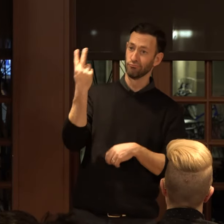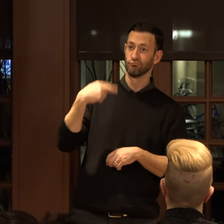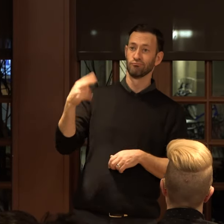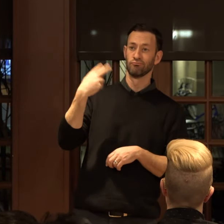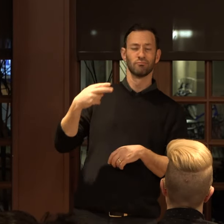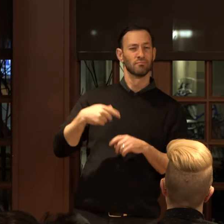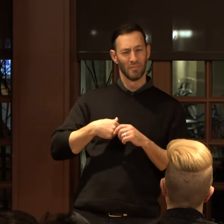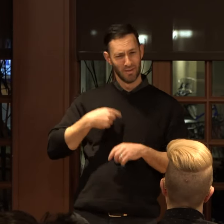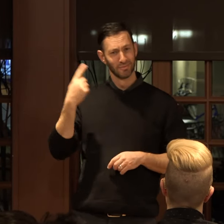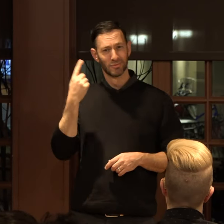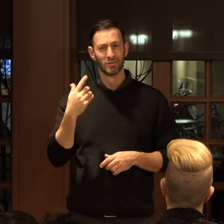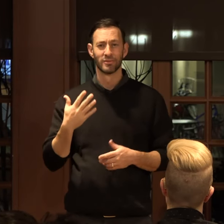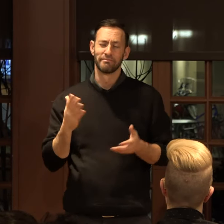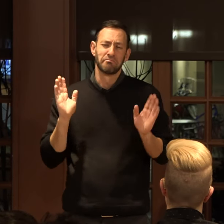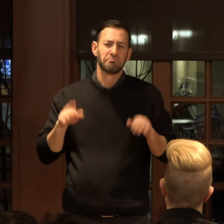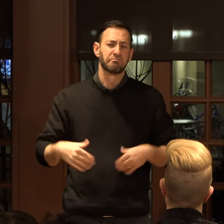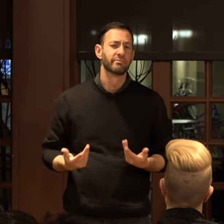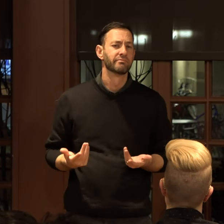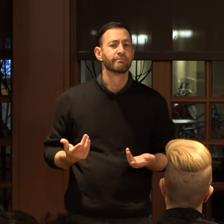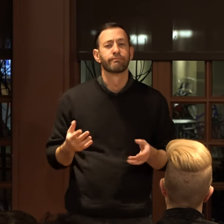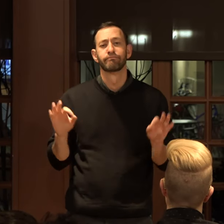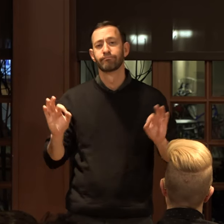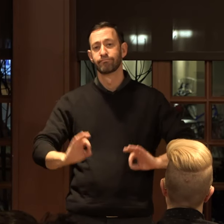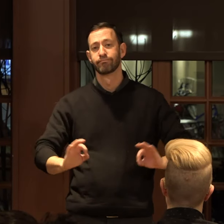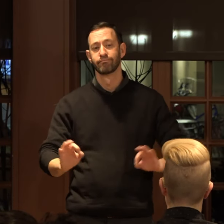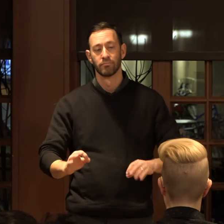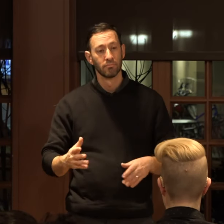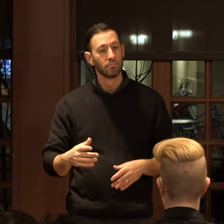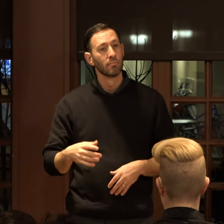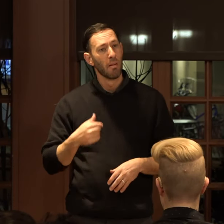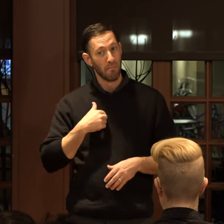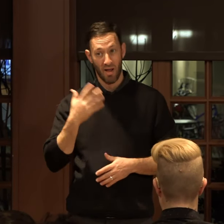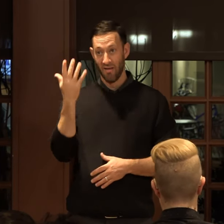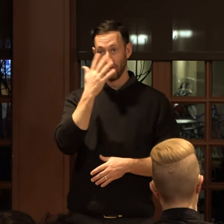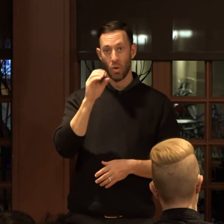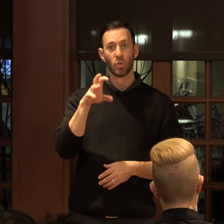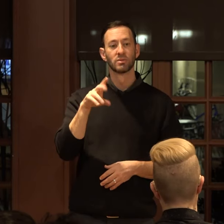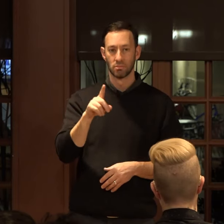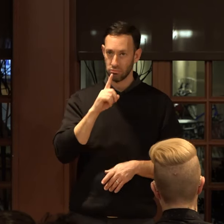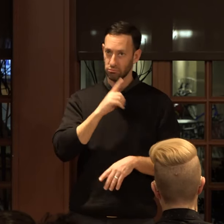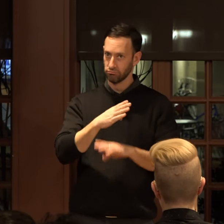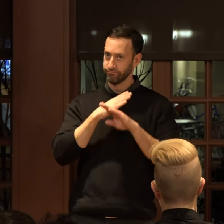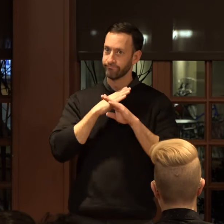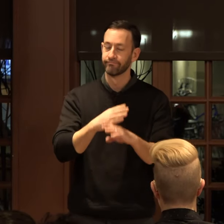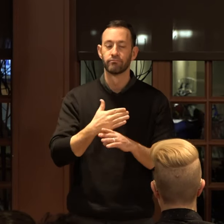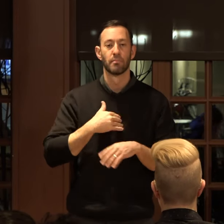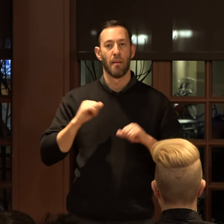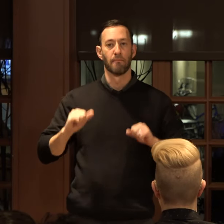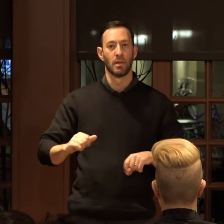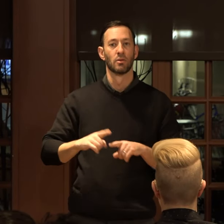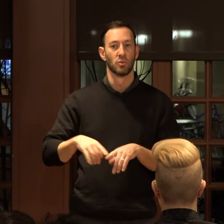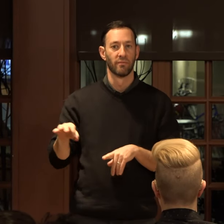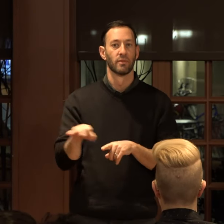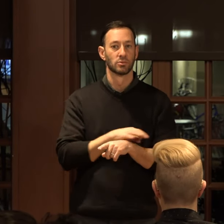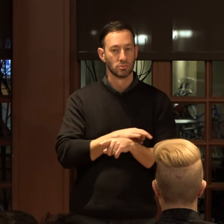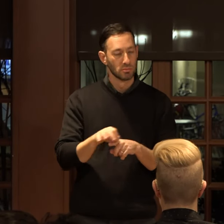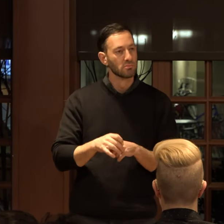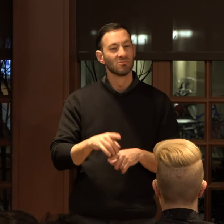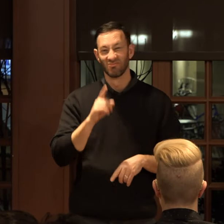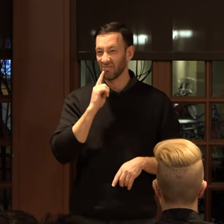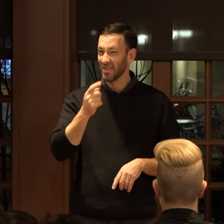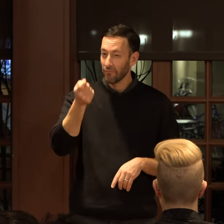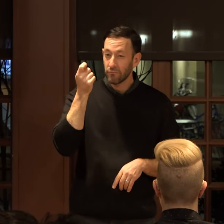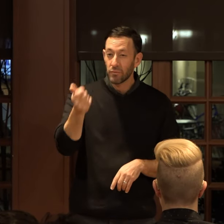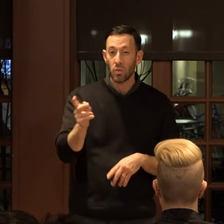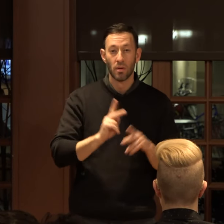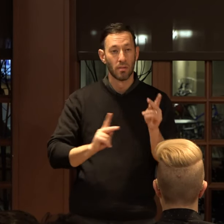personally consider mine to be an inconvenience. Unlike Tourette's, my invisible OCD has hindered my ability to function. Very few people